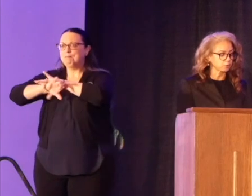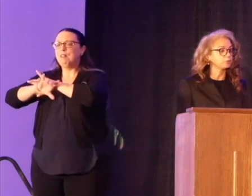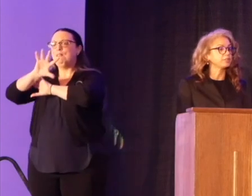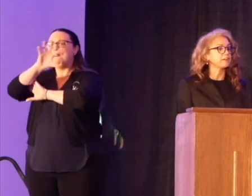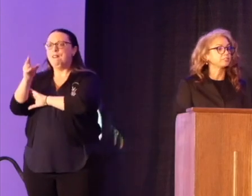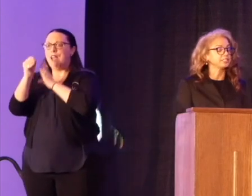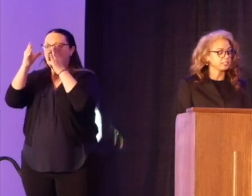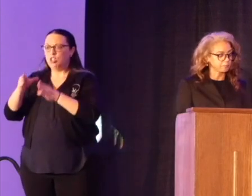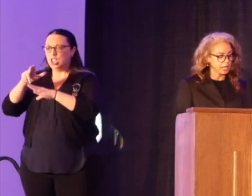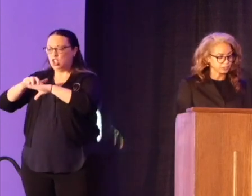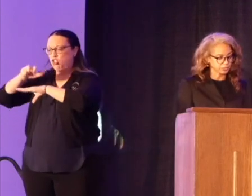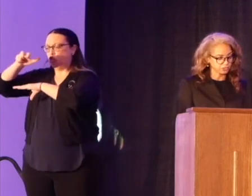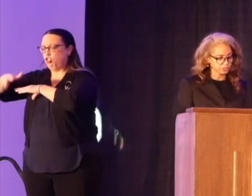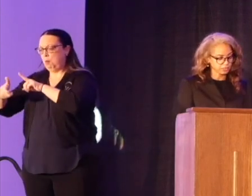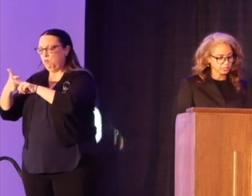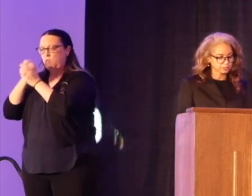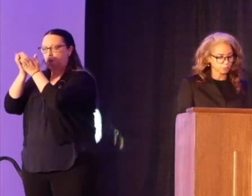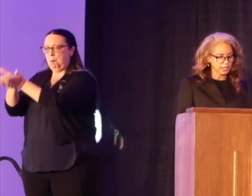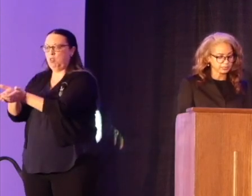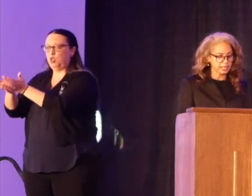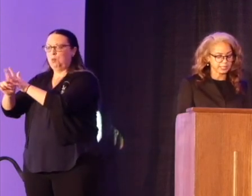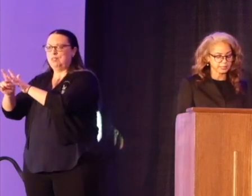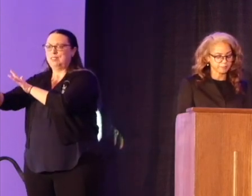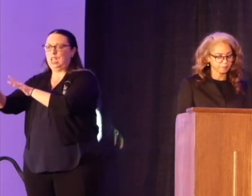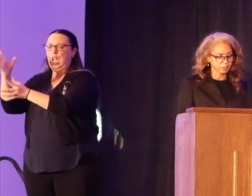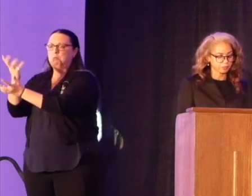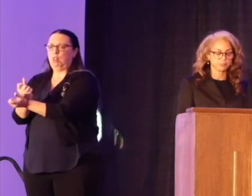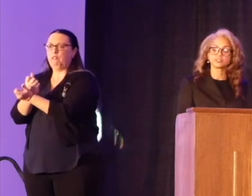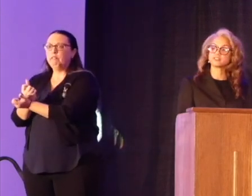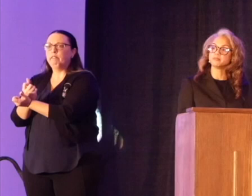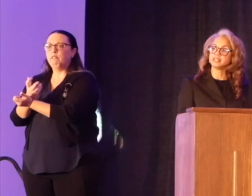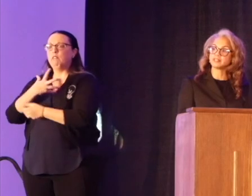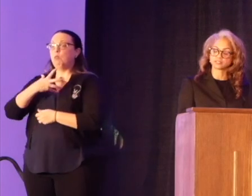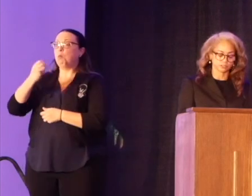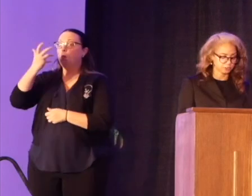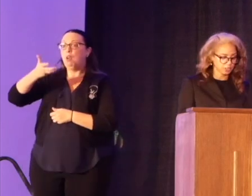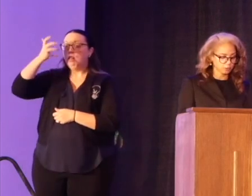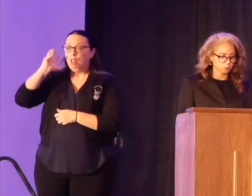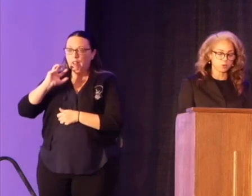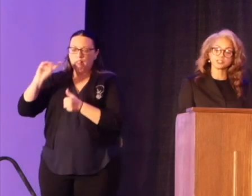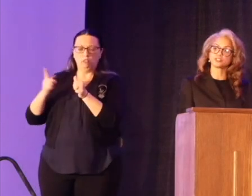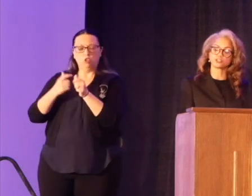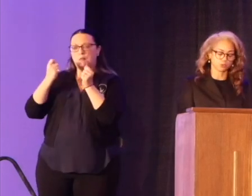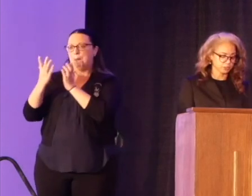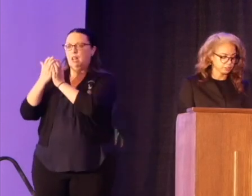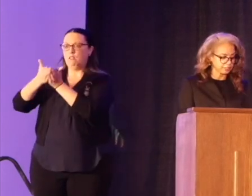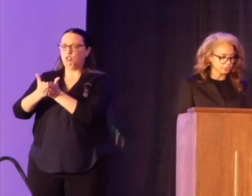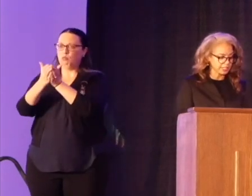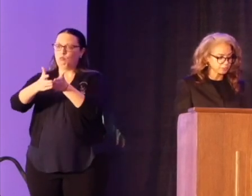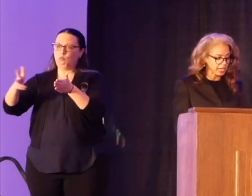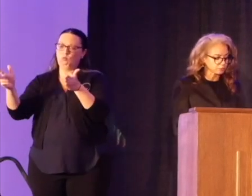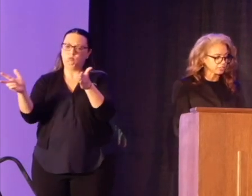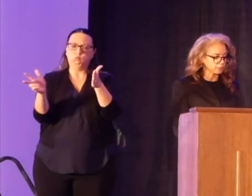escape the cruel novelty of bondage. As the white lion, the first of many vessels, roared to the shores